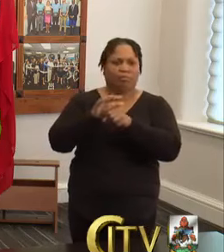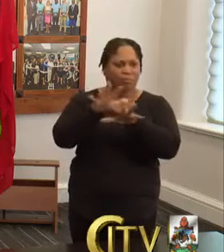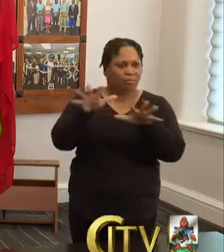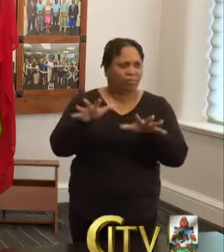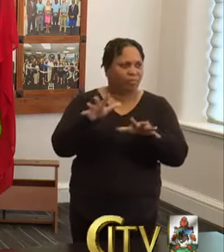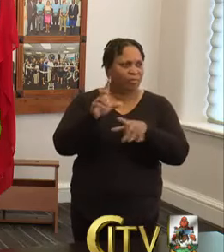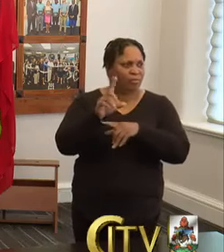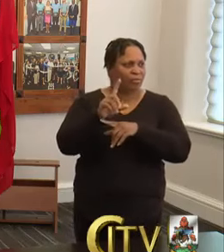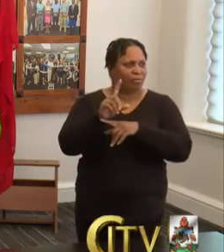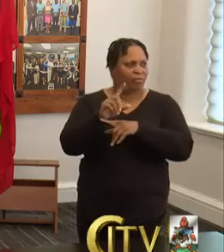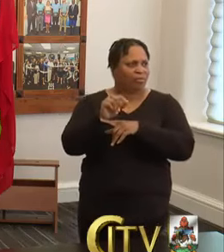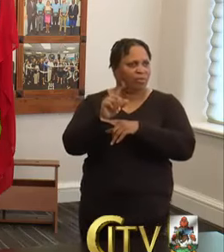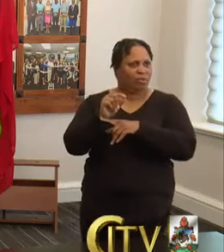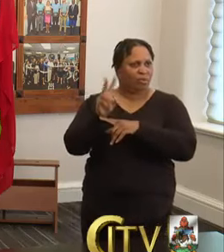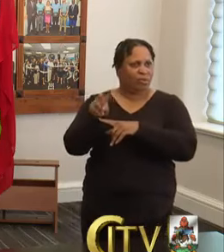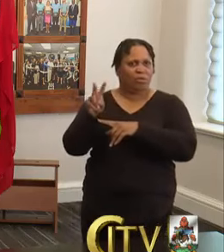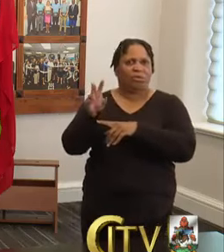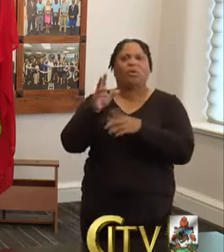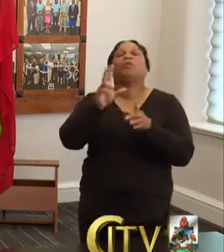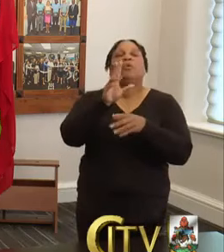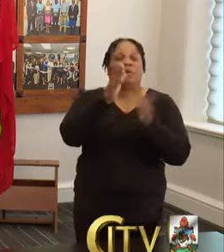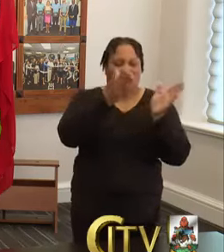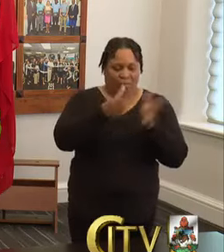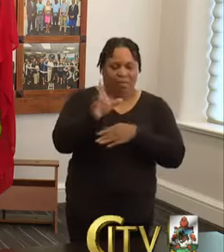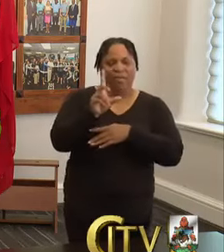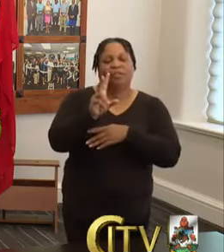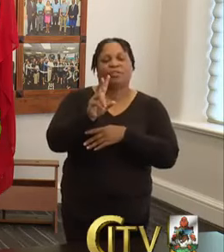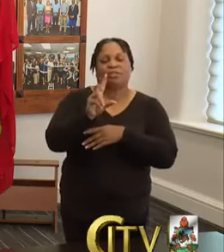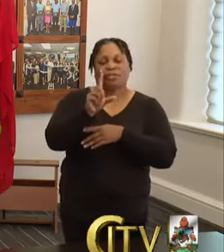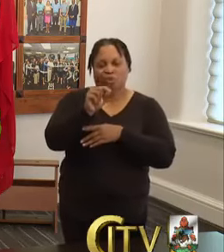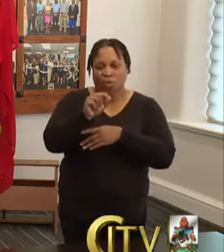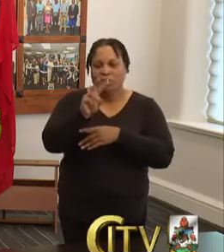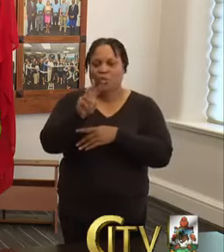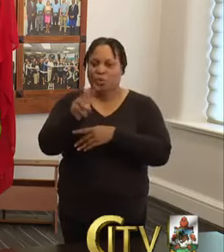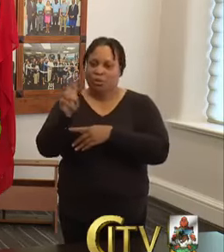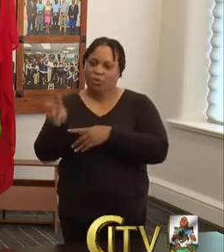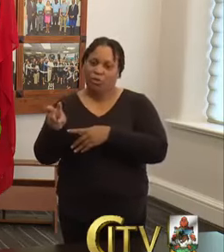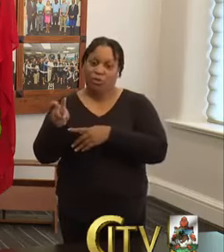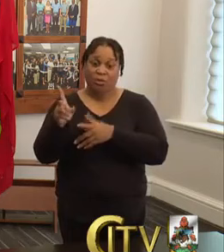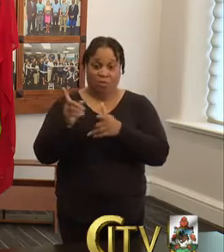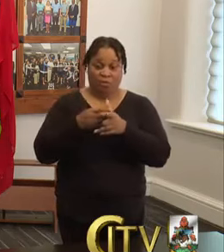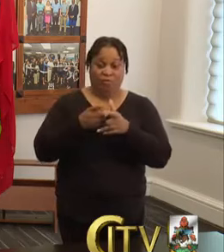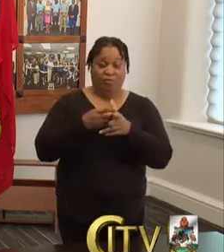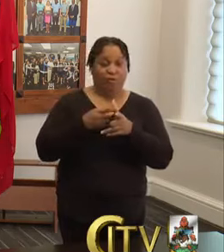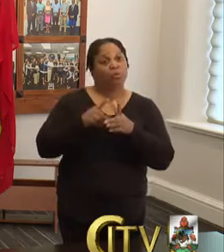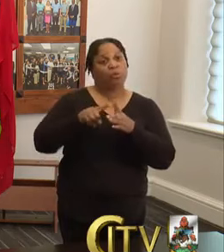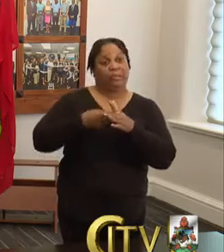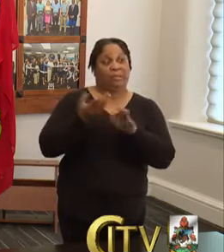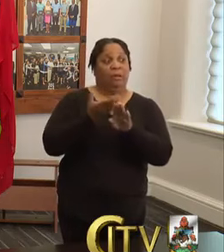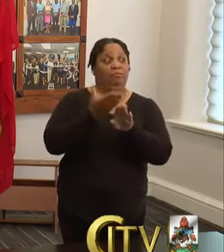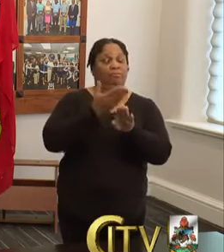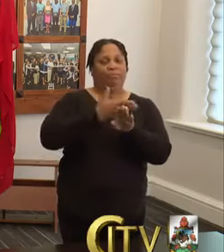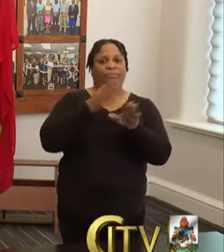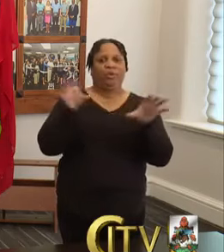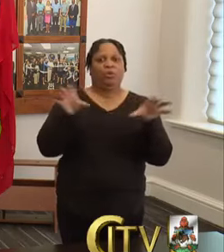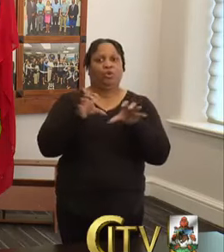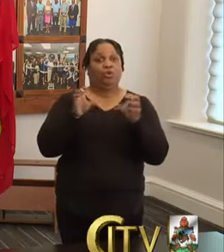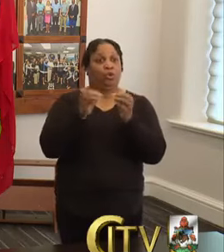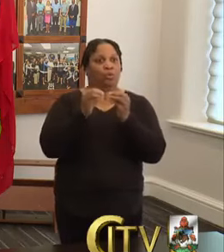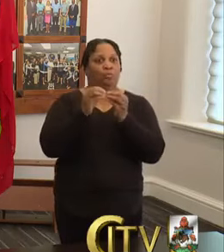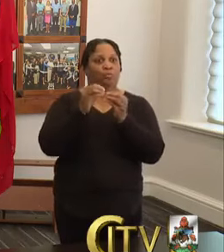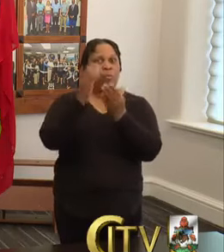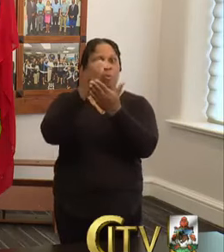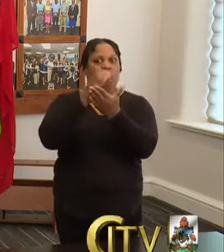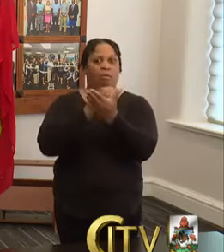Part of the plan 2022, ironically, we were starting to look at how we could start doing more things online